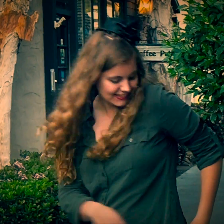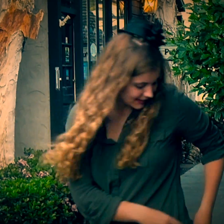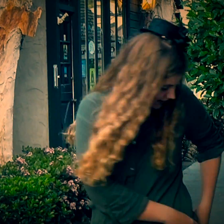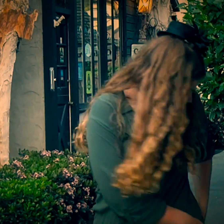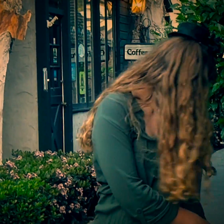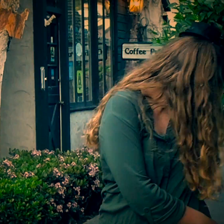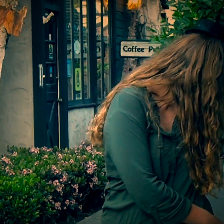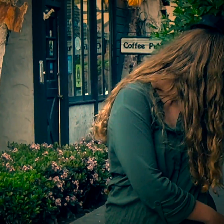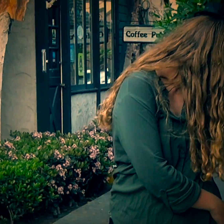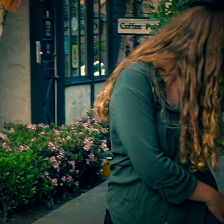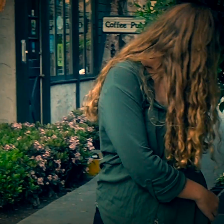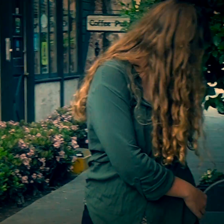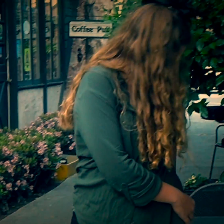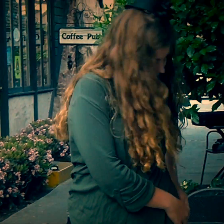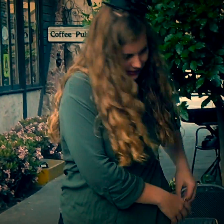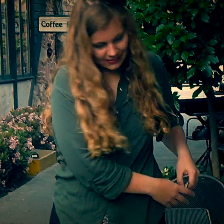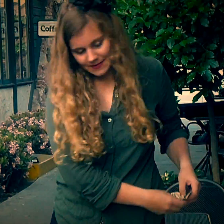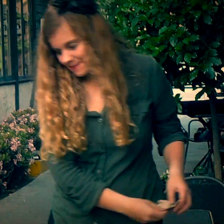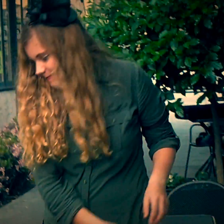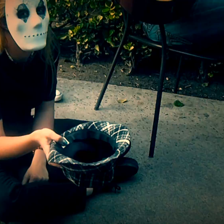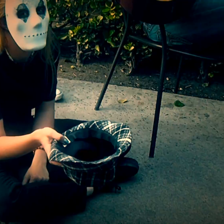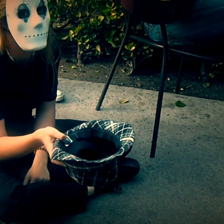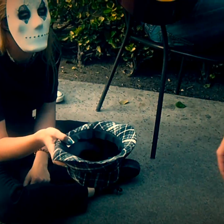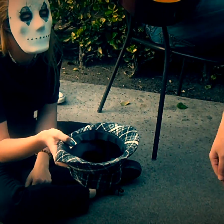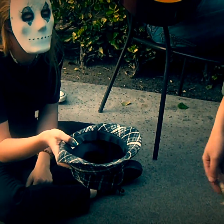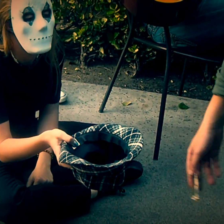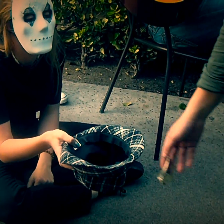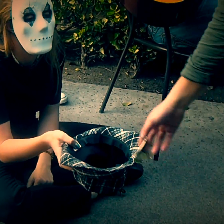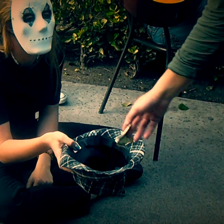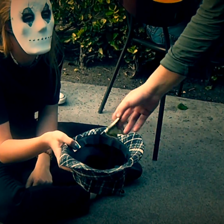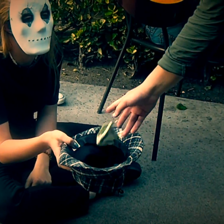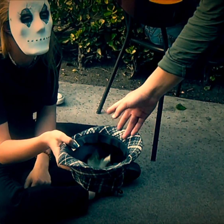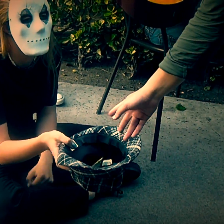exceeded Any change I've given thee